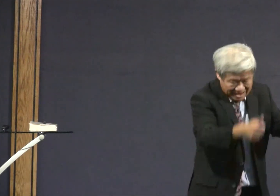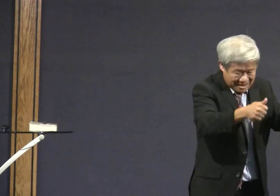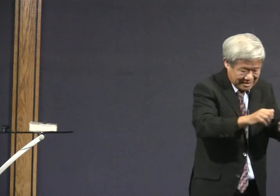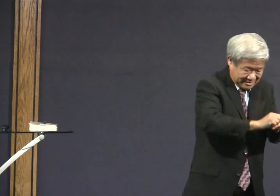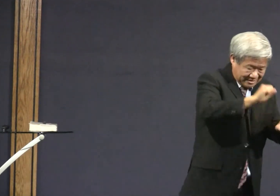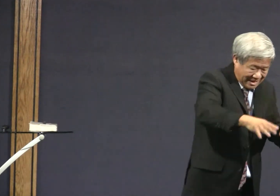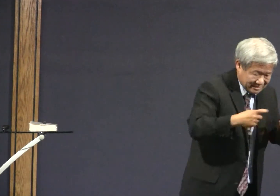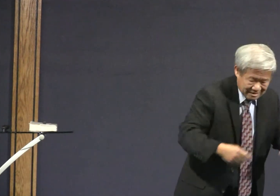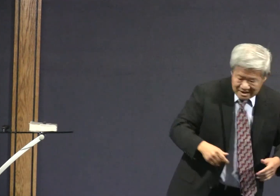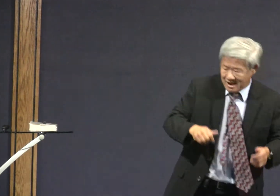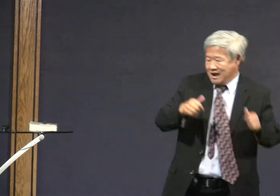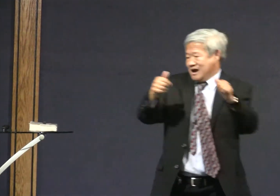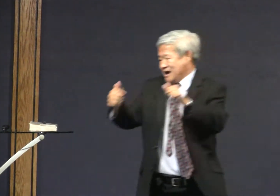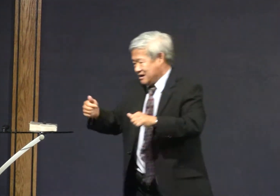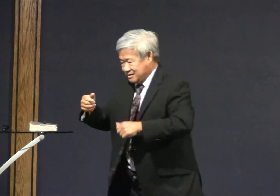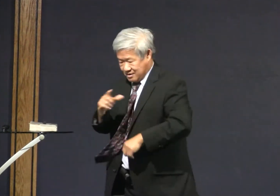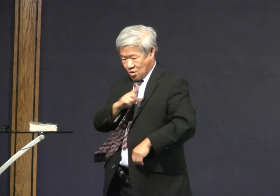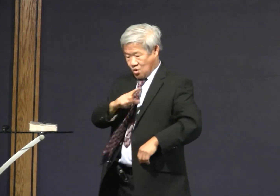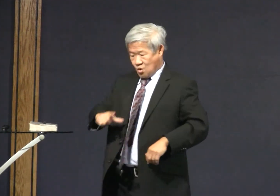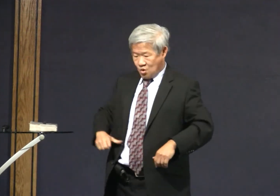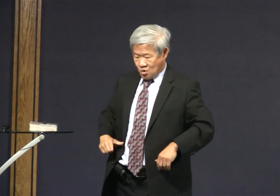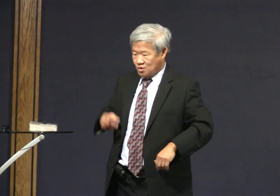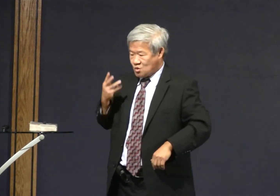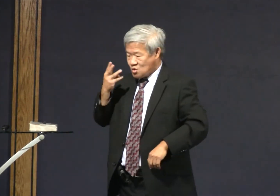You go to church and